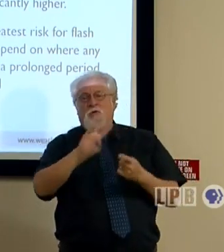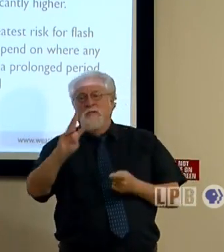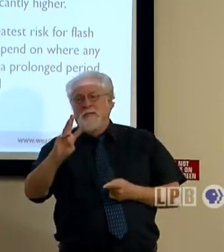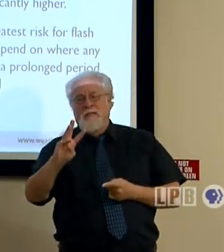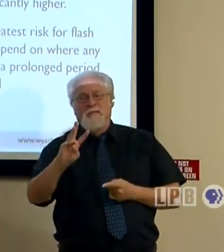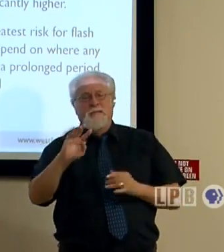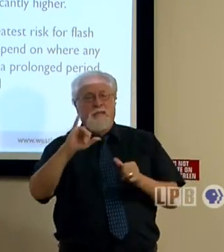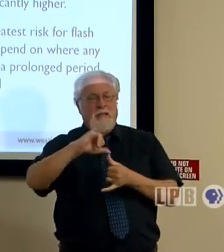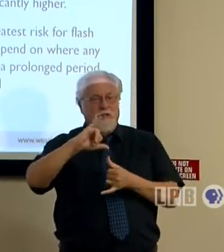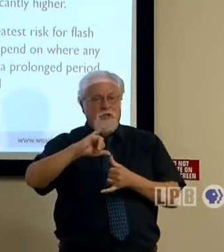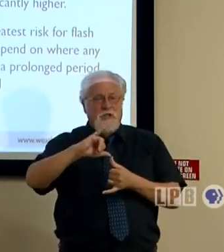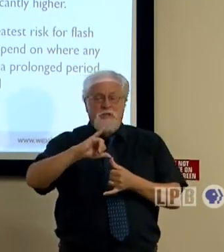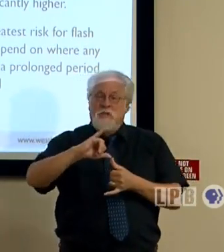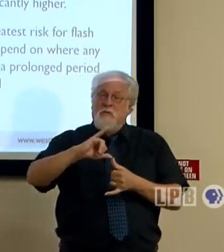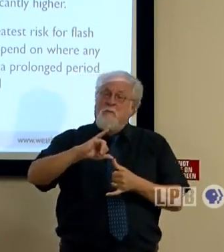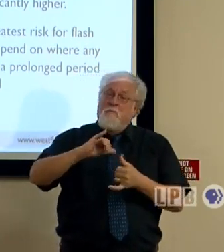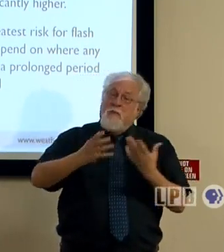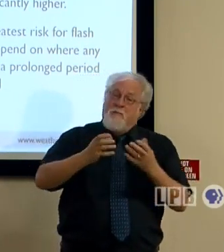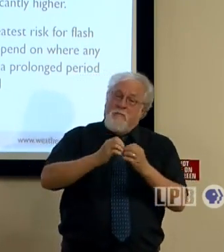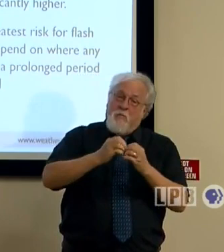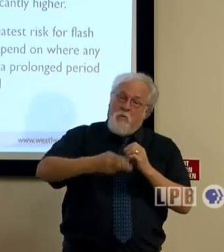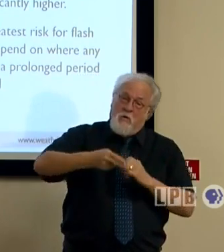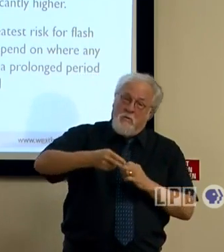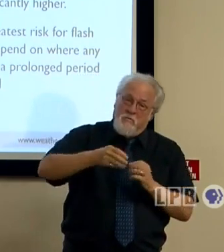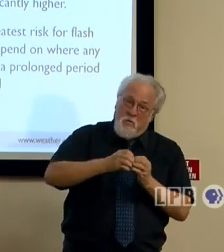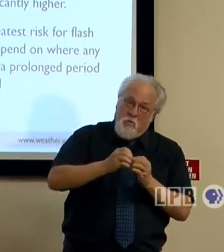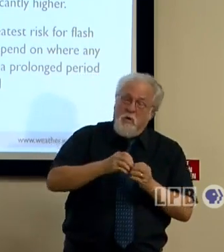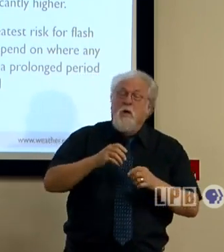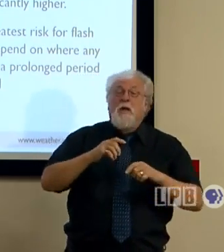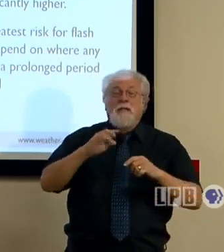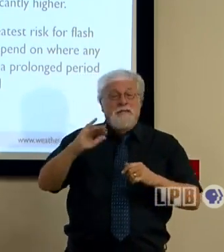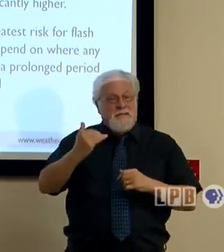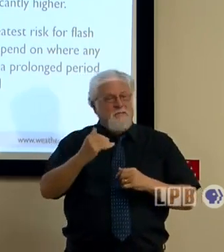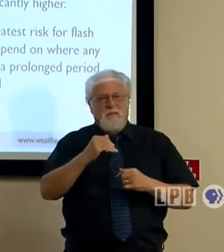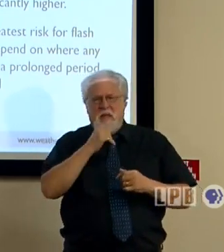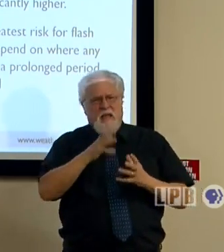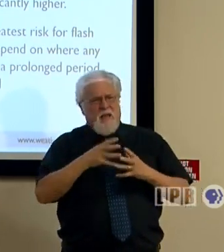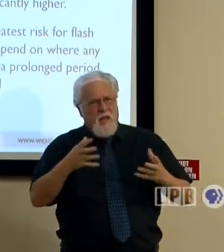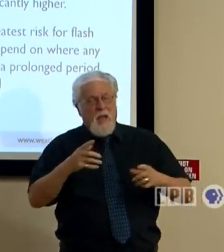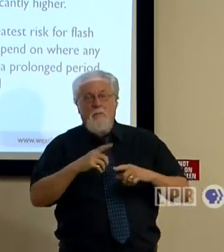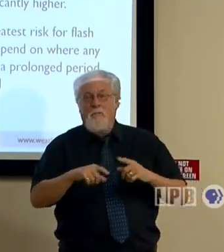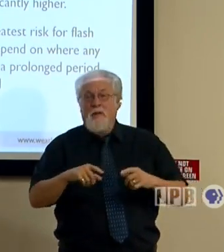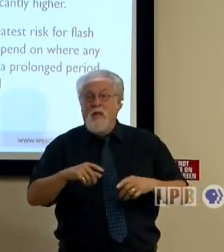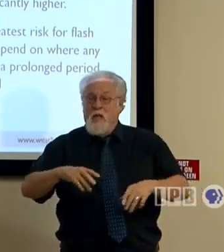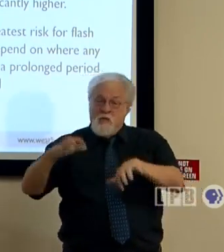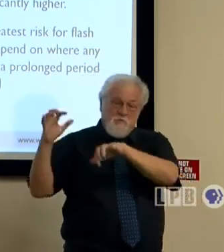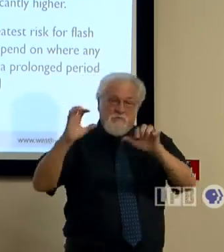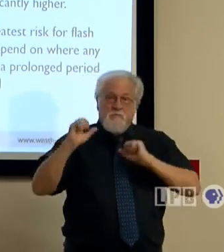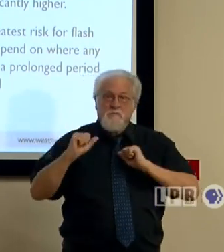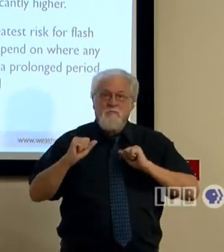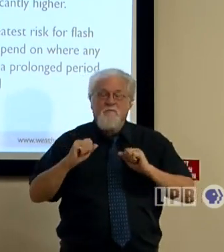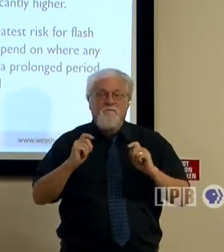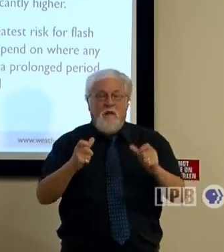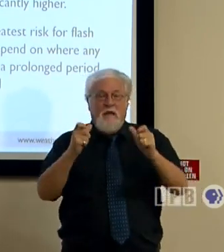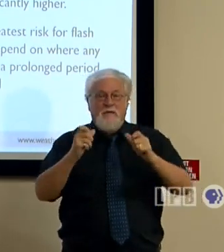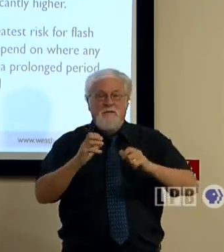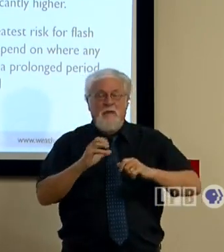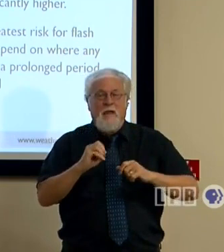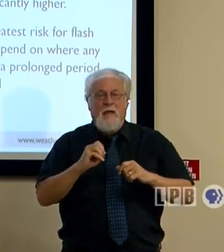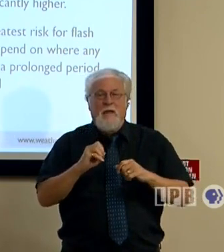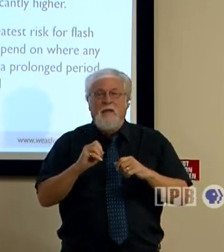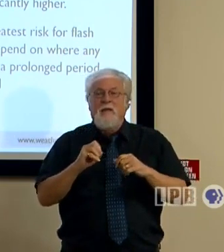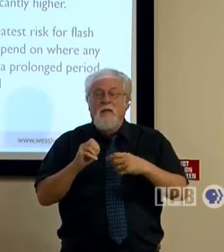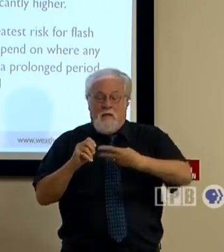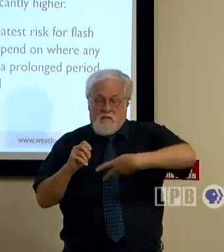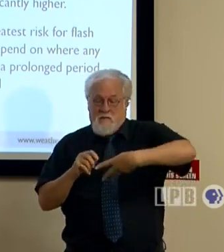possible with locally higher amounts. That doesn't seem like a lot of rain, I know. But if you get that in a very short time frame and you get under one of the